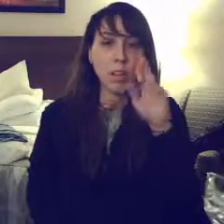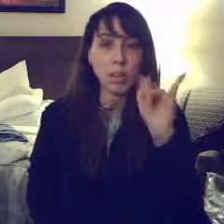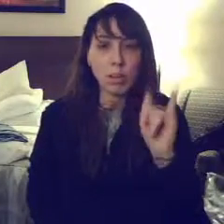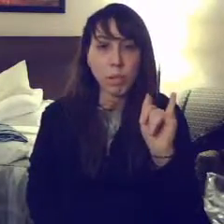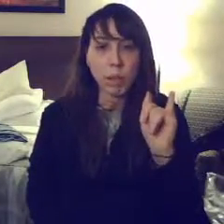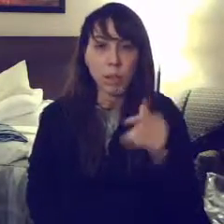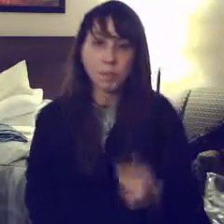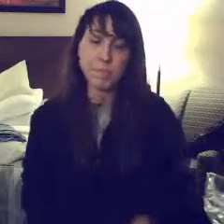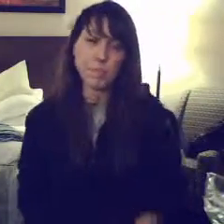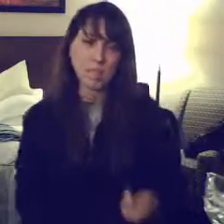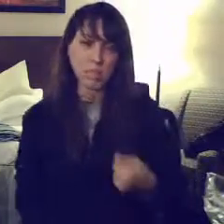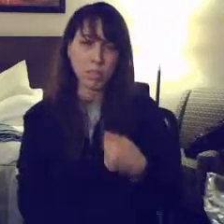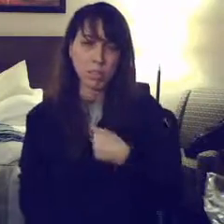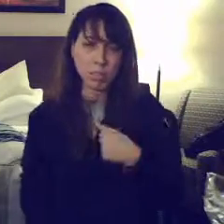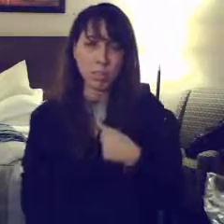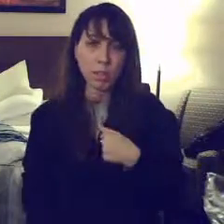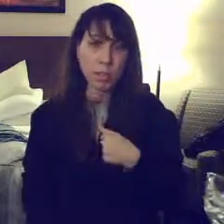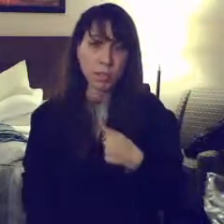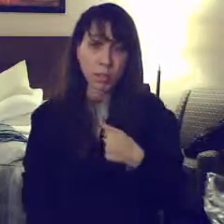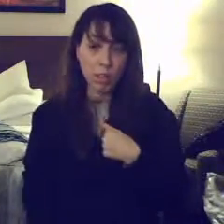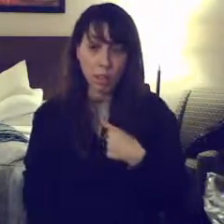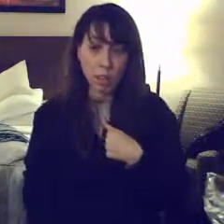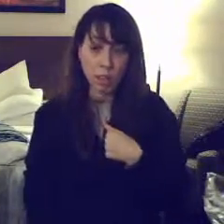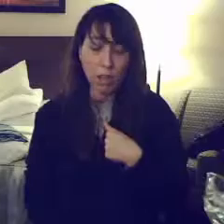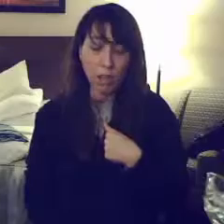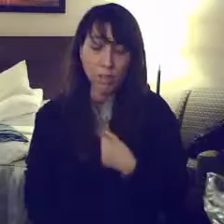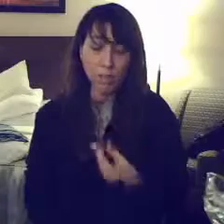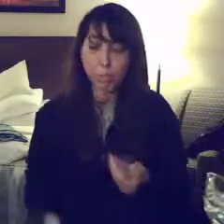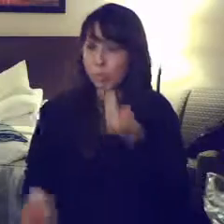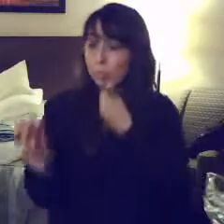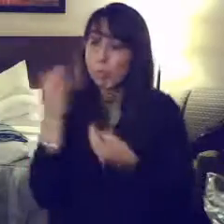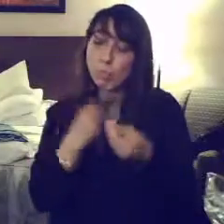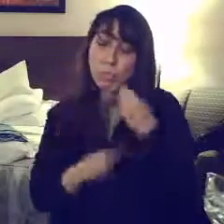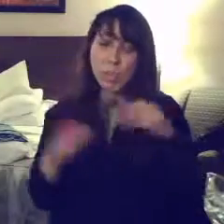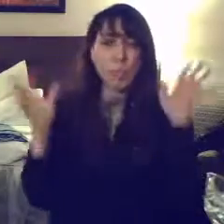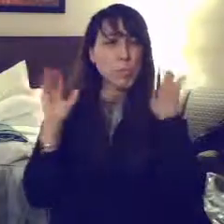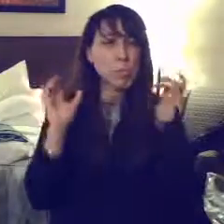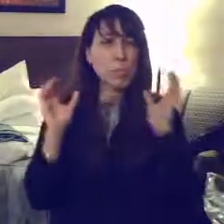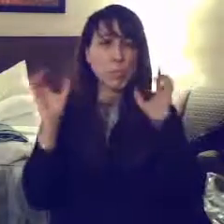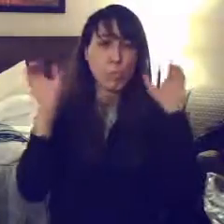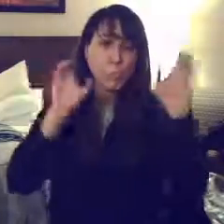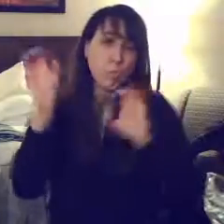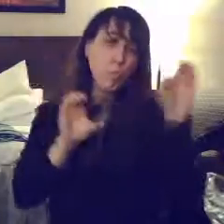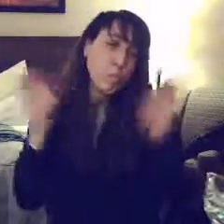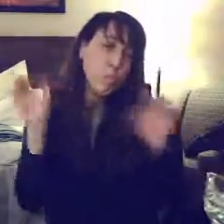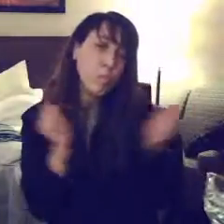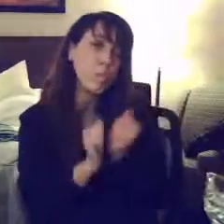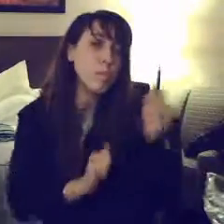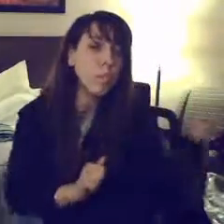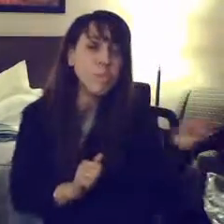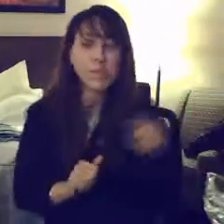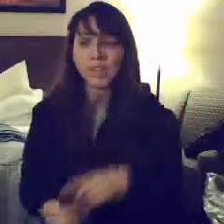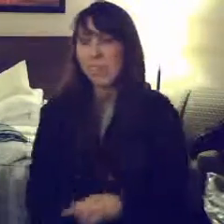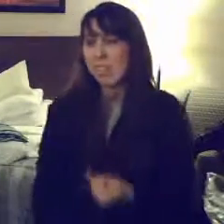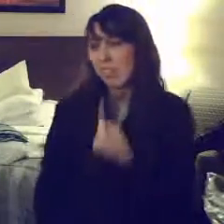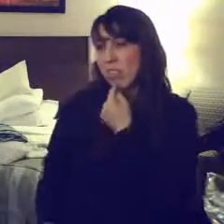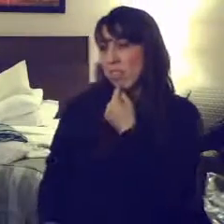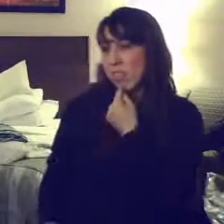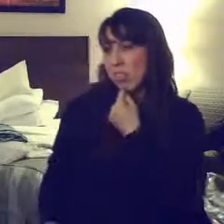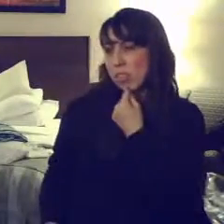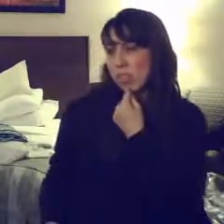out